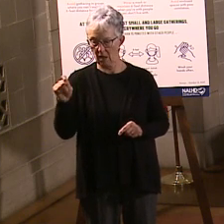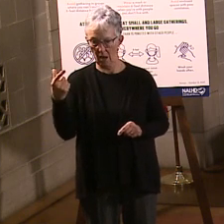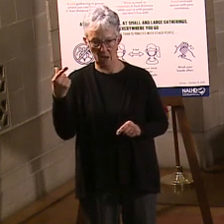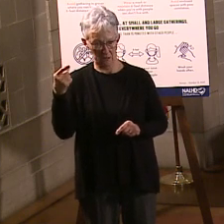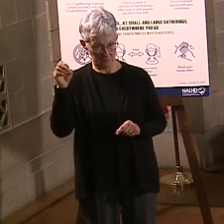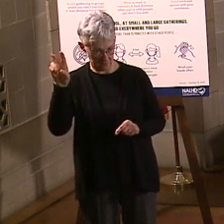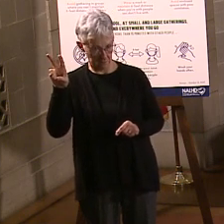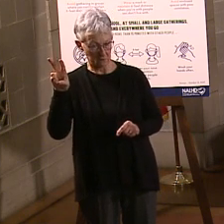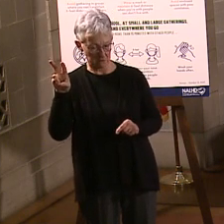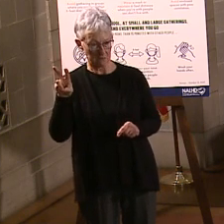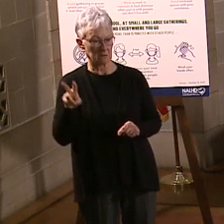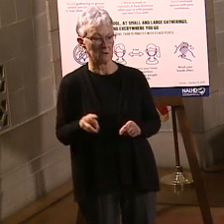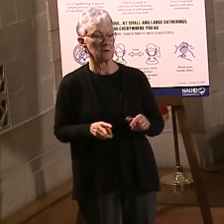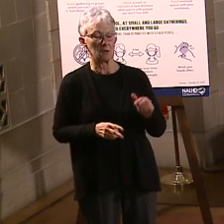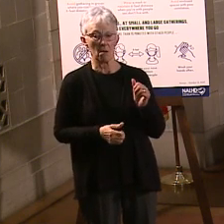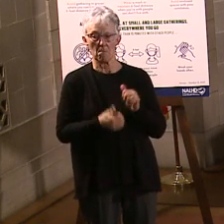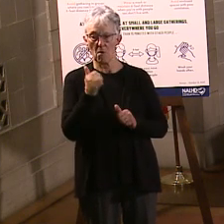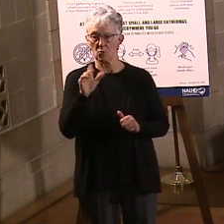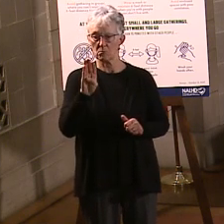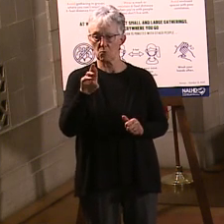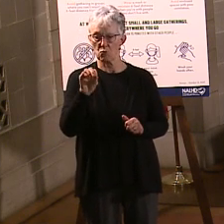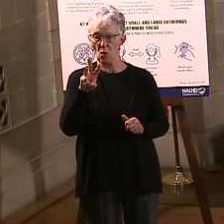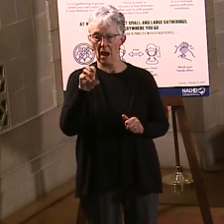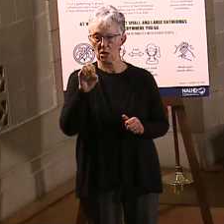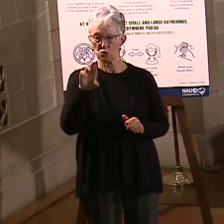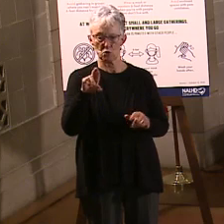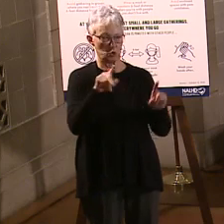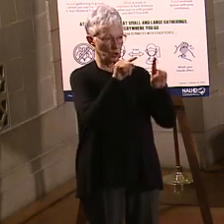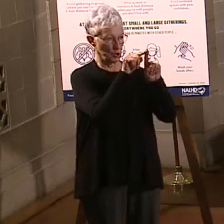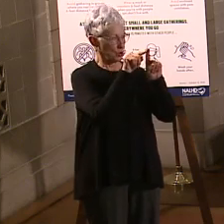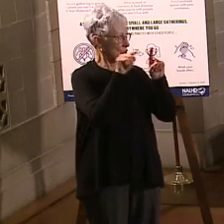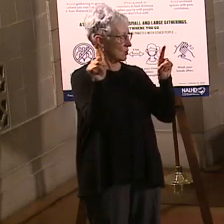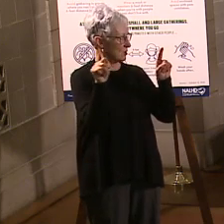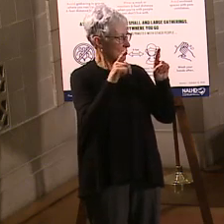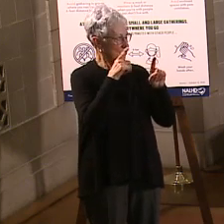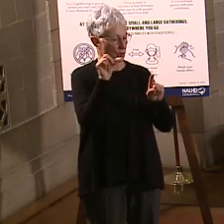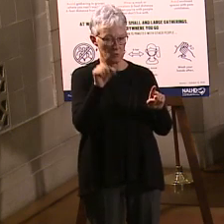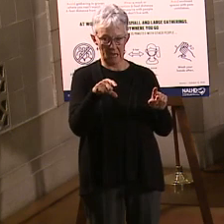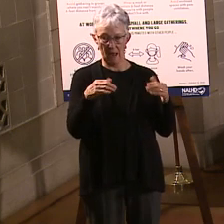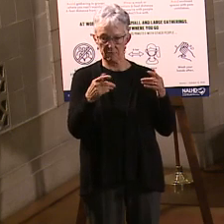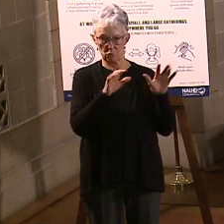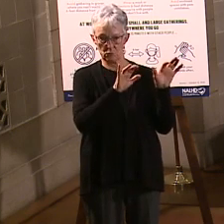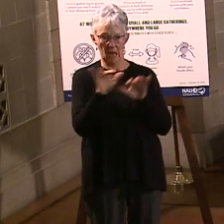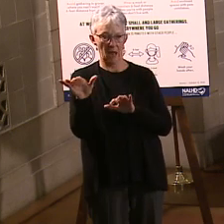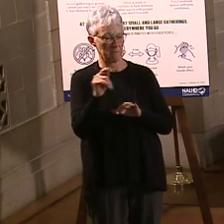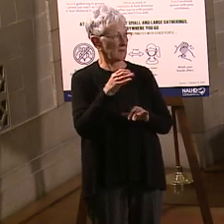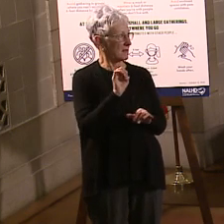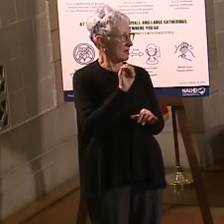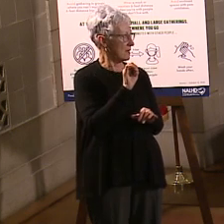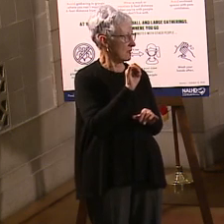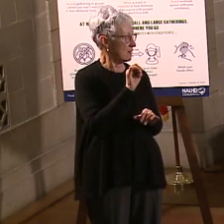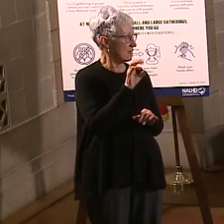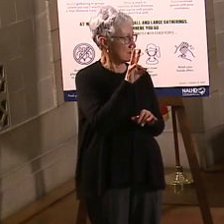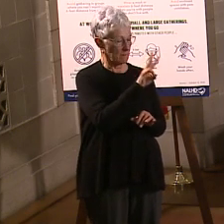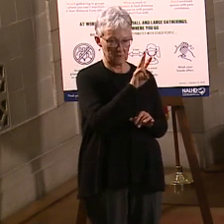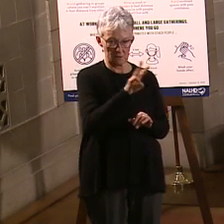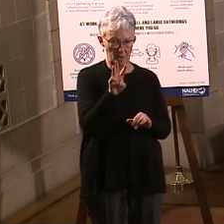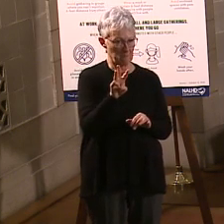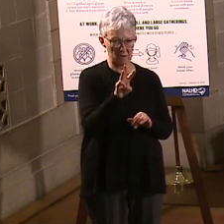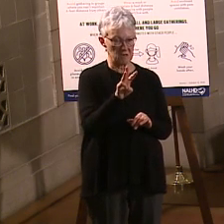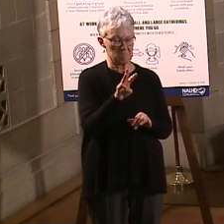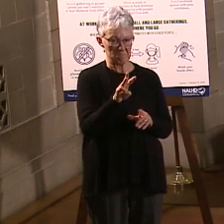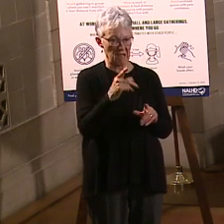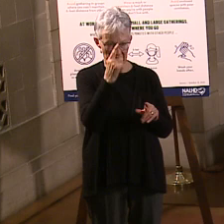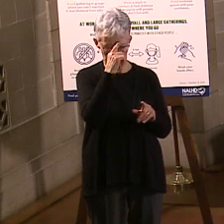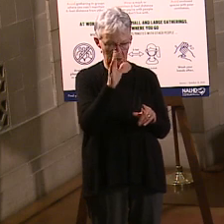I think in most browsers you don't have to type in the dub dub dub, because I think it's actually you might need to just leave that part off.